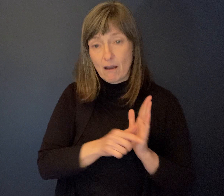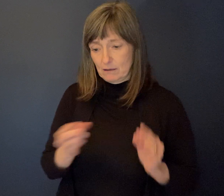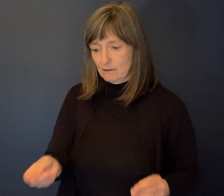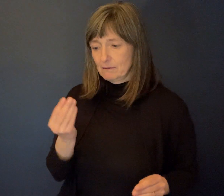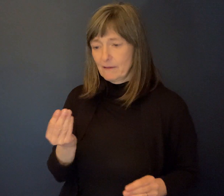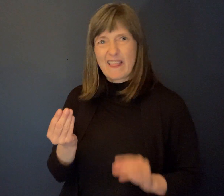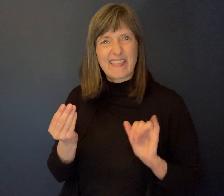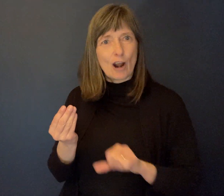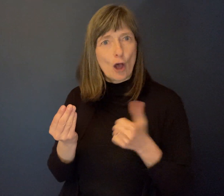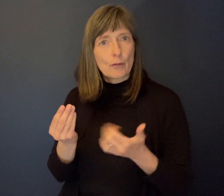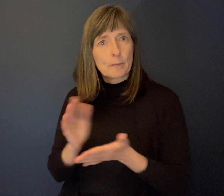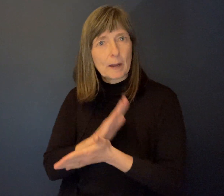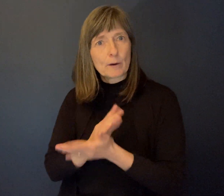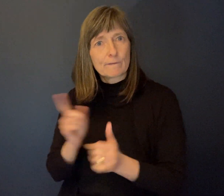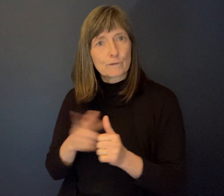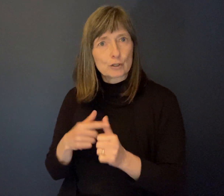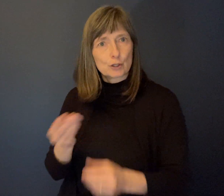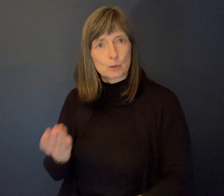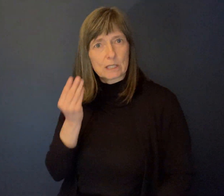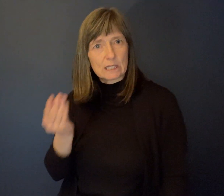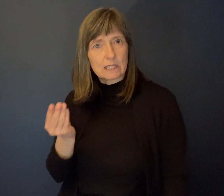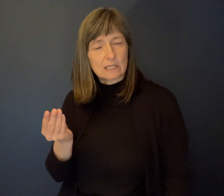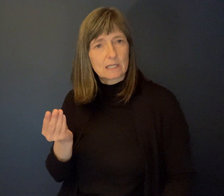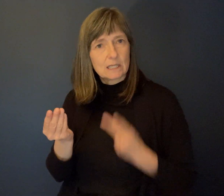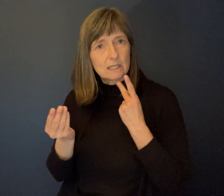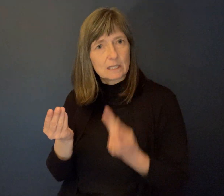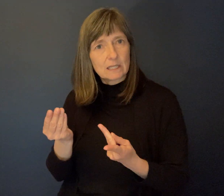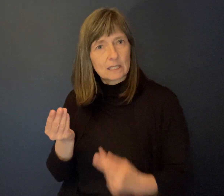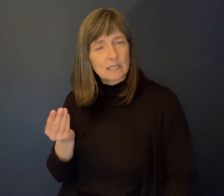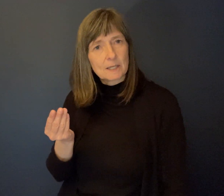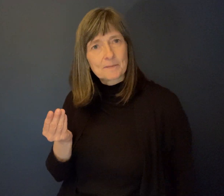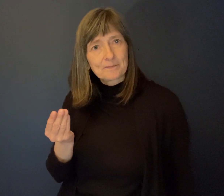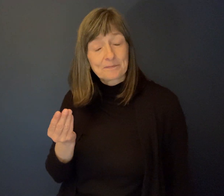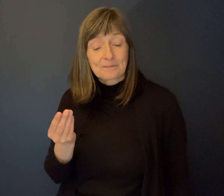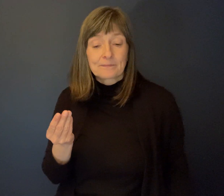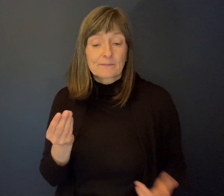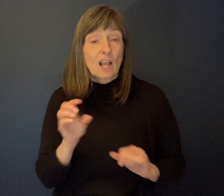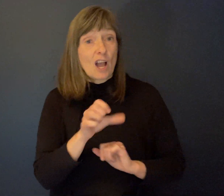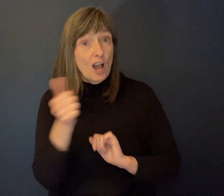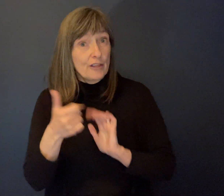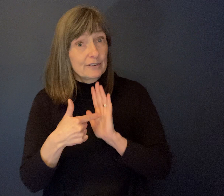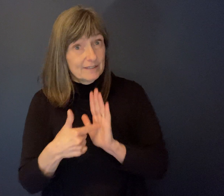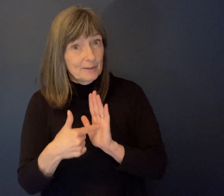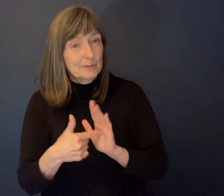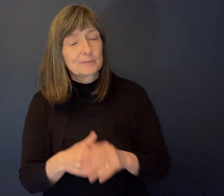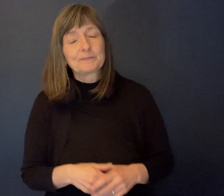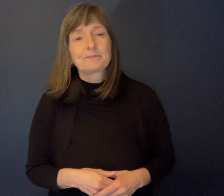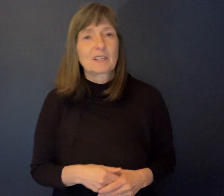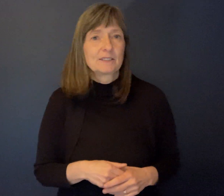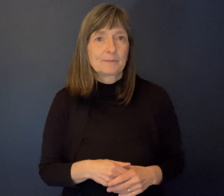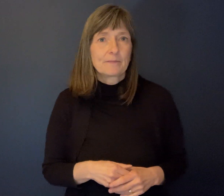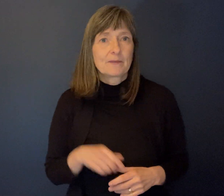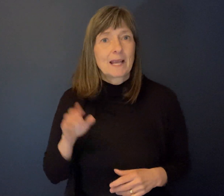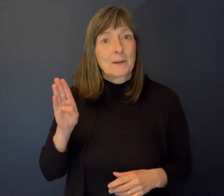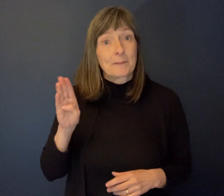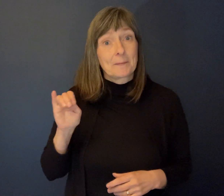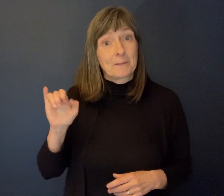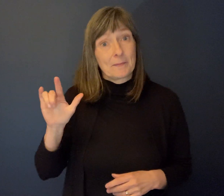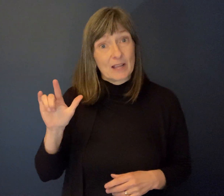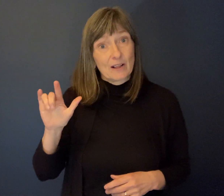One example. Uh, this may not necessarily covered legislation, but it's just an interesting story. Bill Murphy, a really good friend of mine. Um,